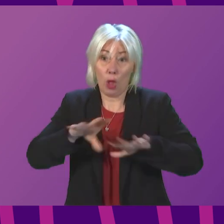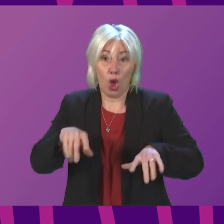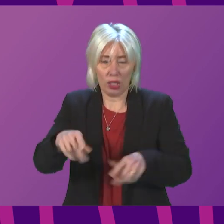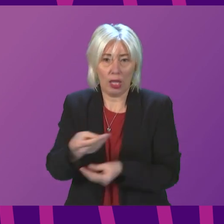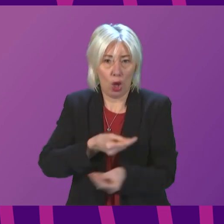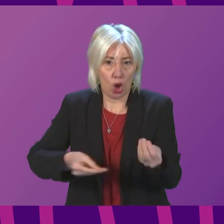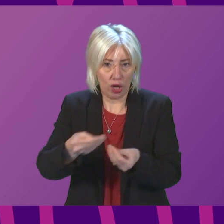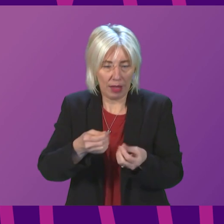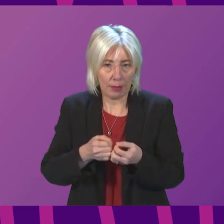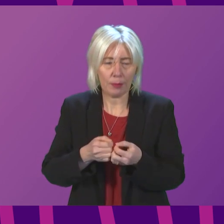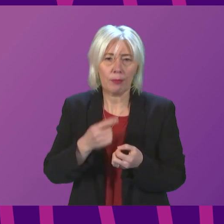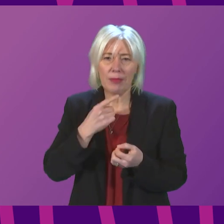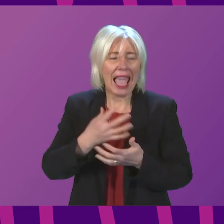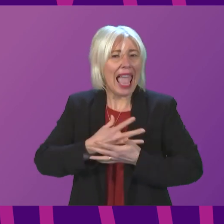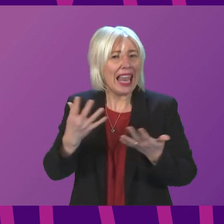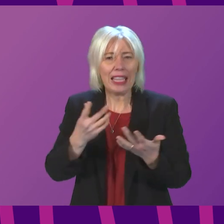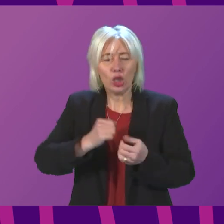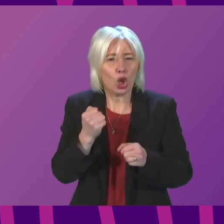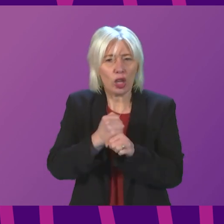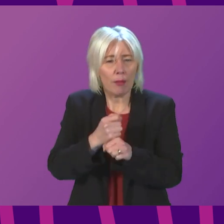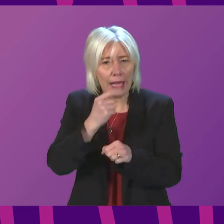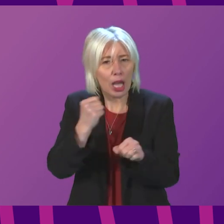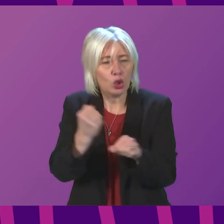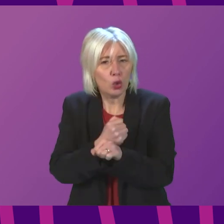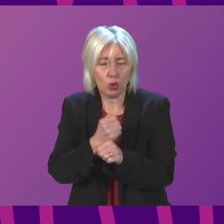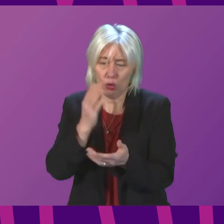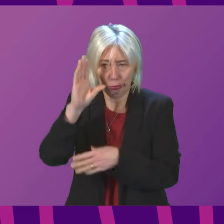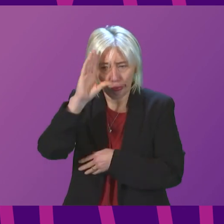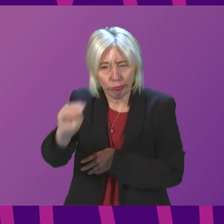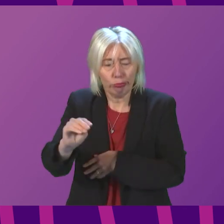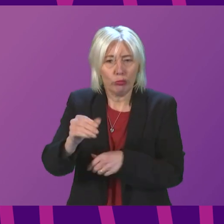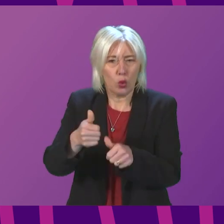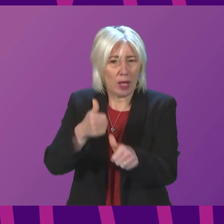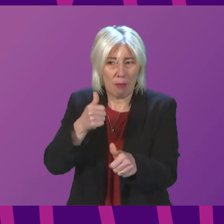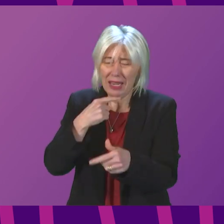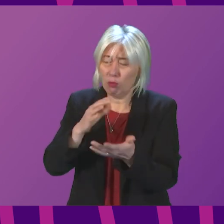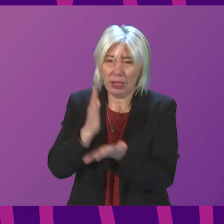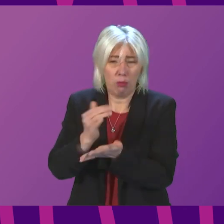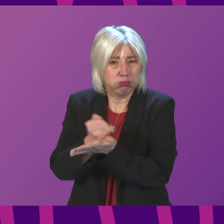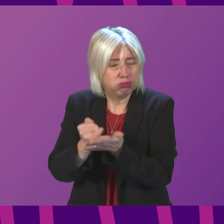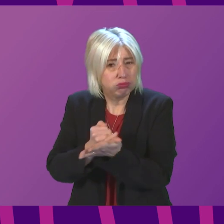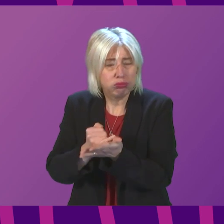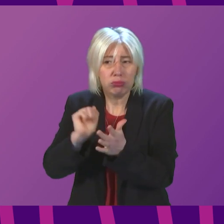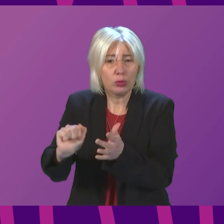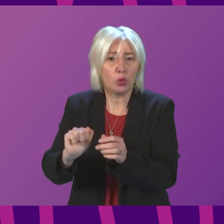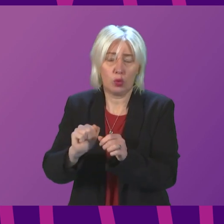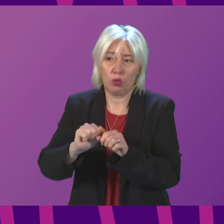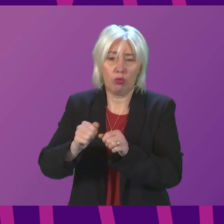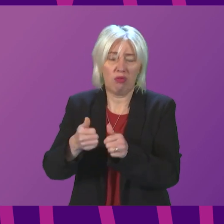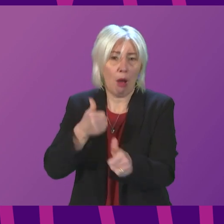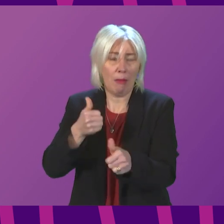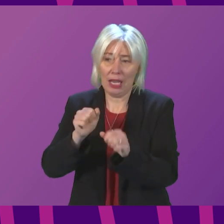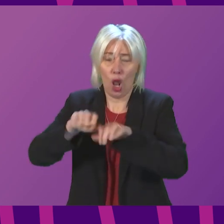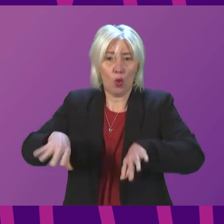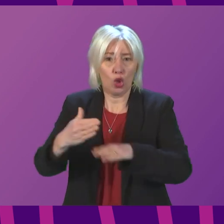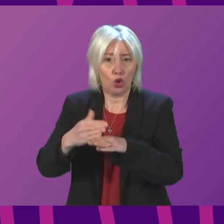So can the First Minister tell me if there is anything the Scottish Government can do to impress upon the company how damaging these losses will be to my constituents and to the wider economy?